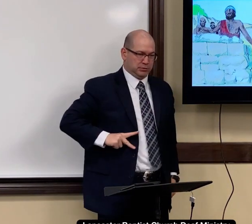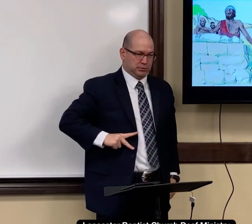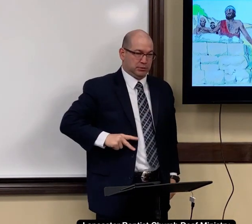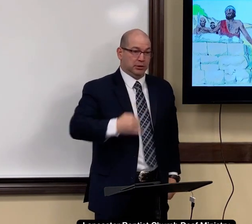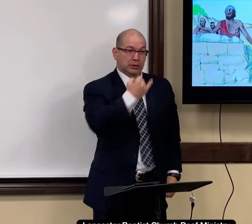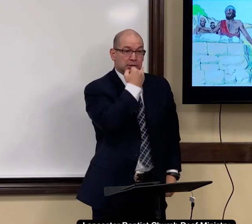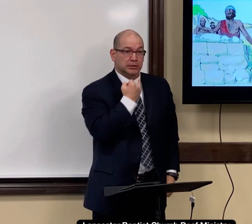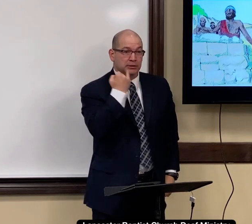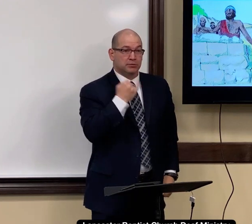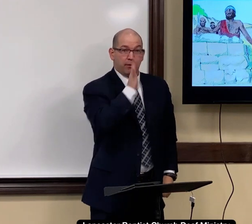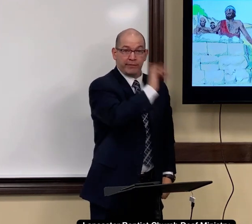the king